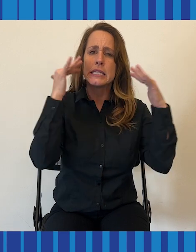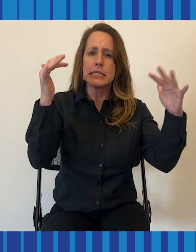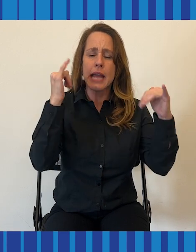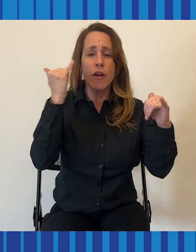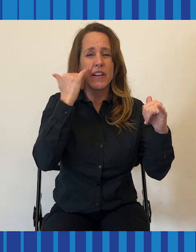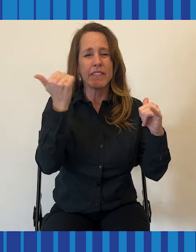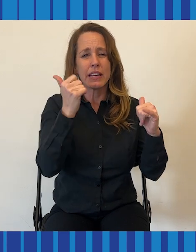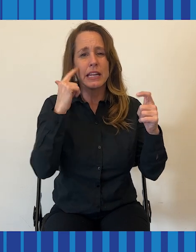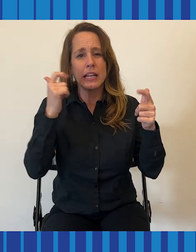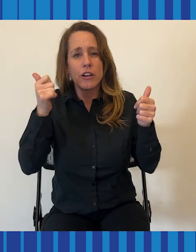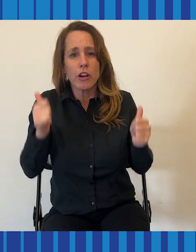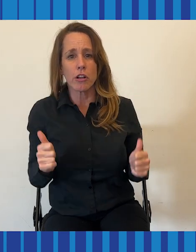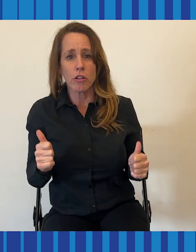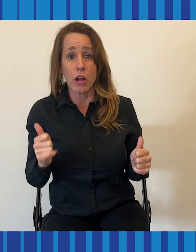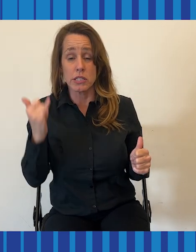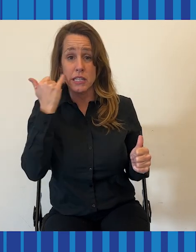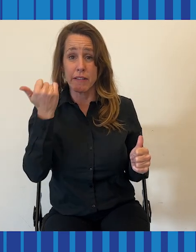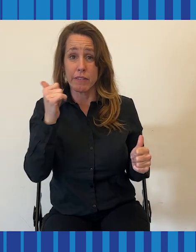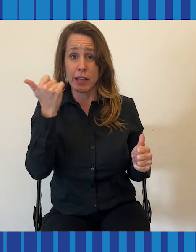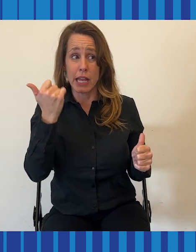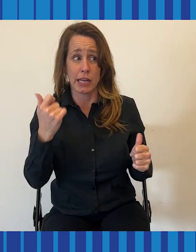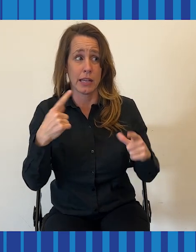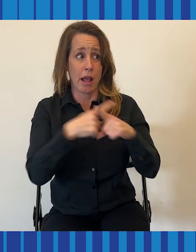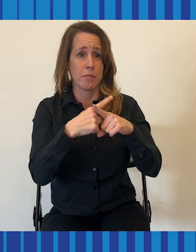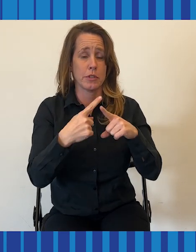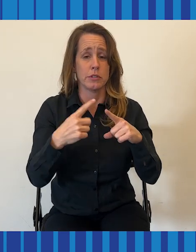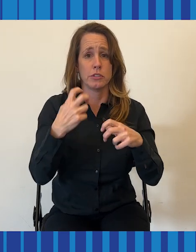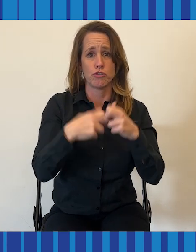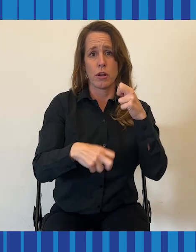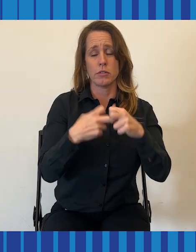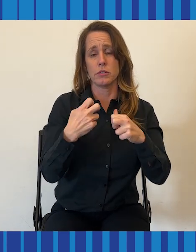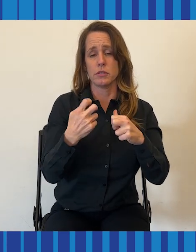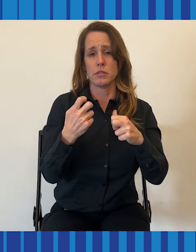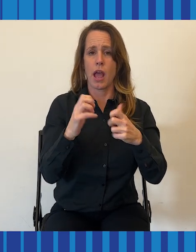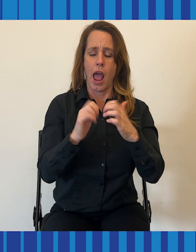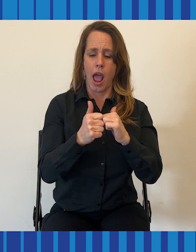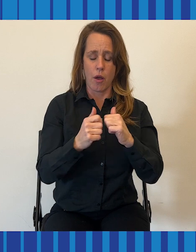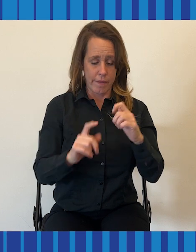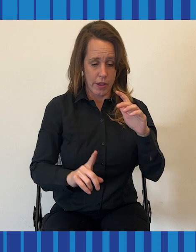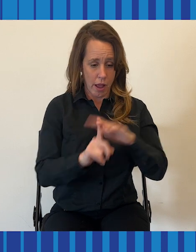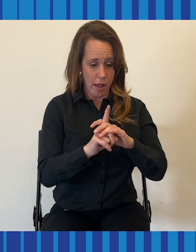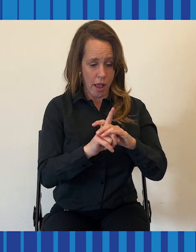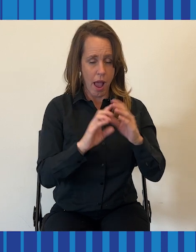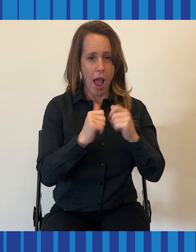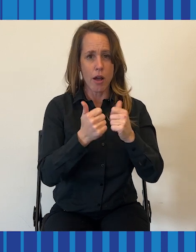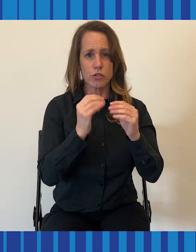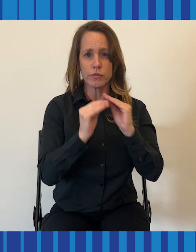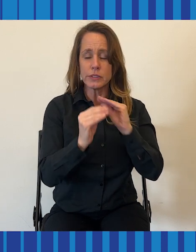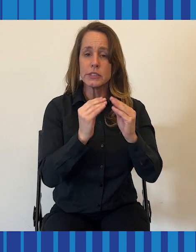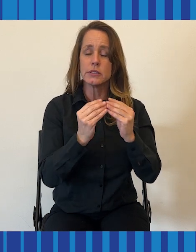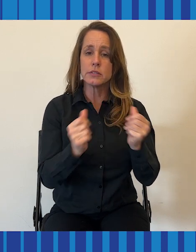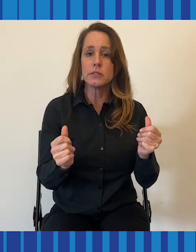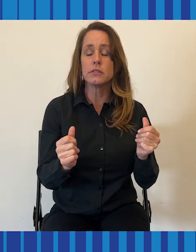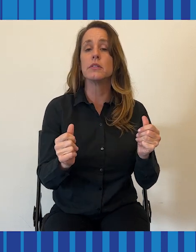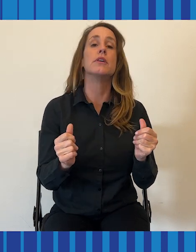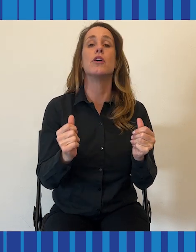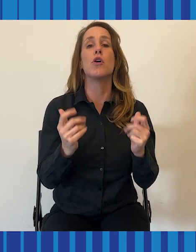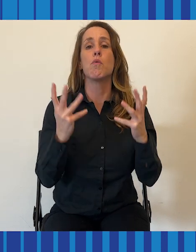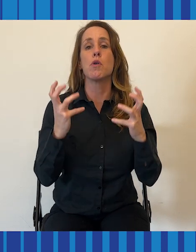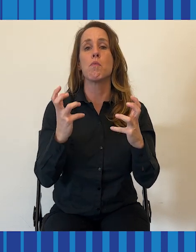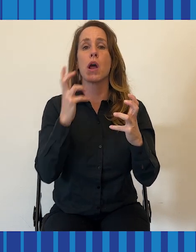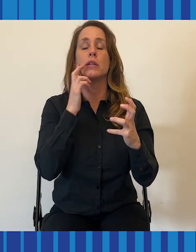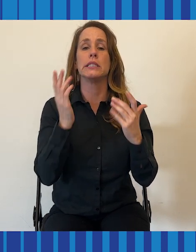difficulties would present and what they could do to counteract those difficulties. And then we wanted it to be something very easily